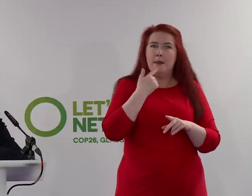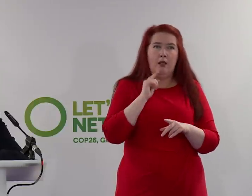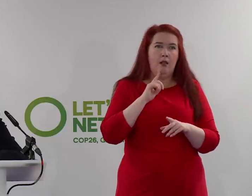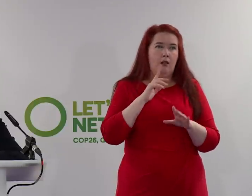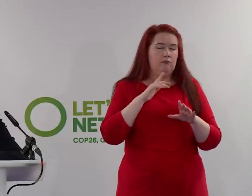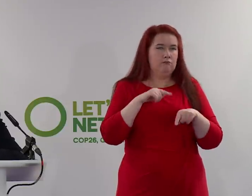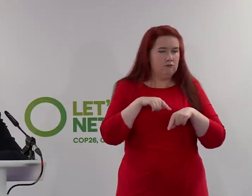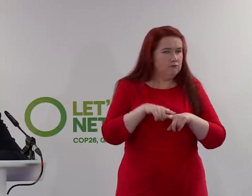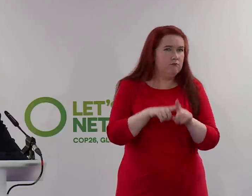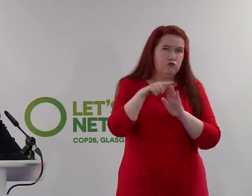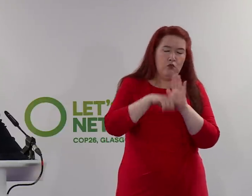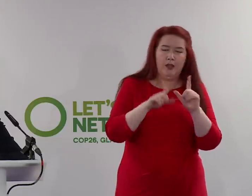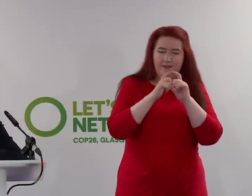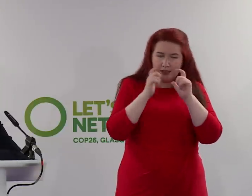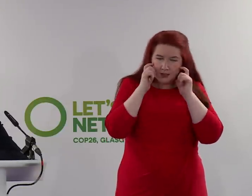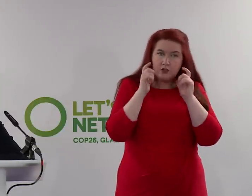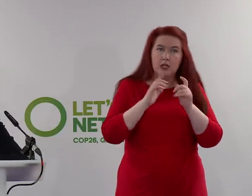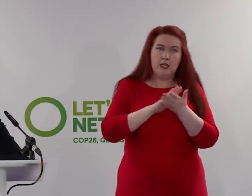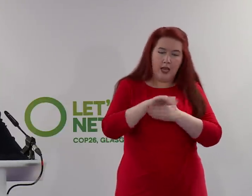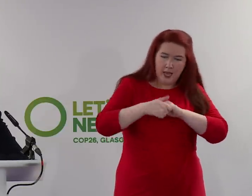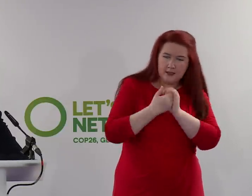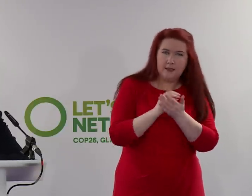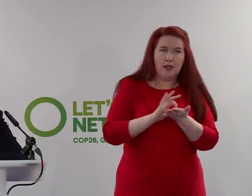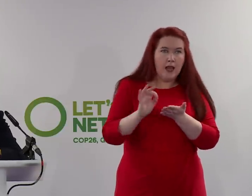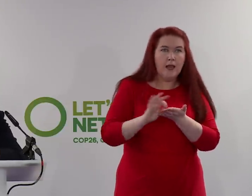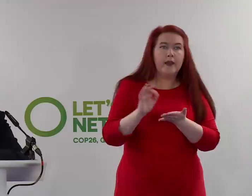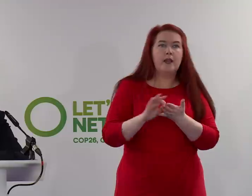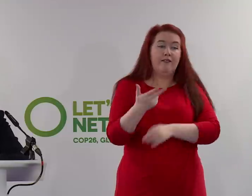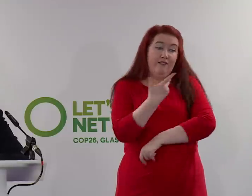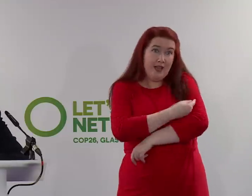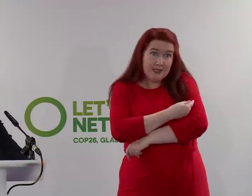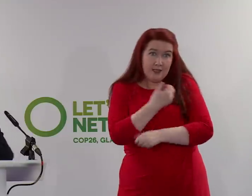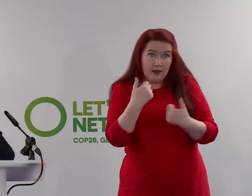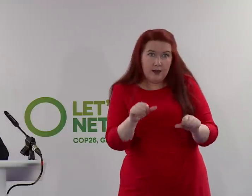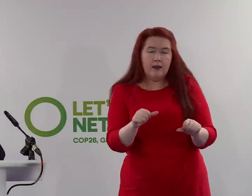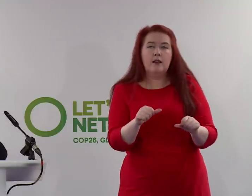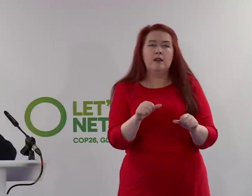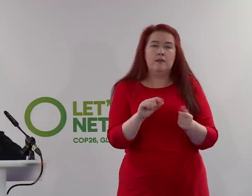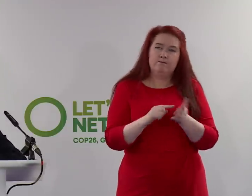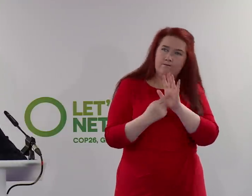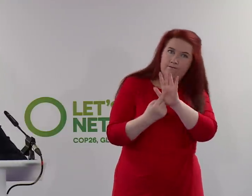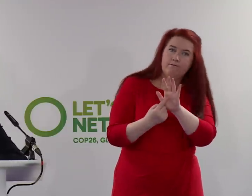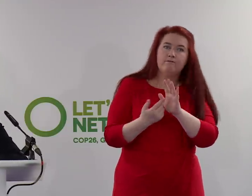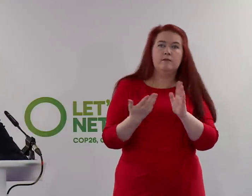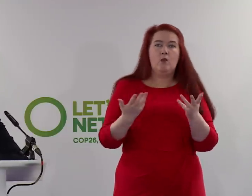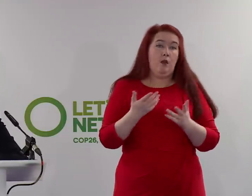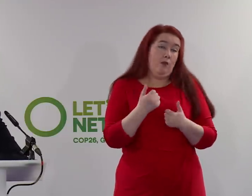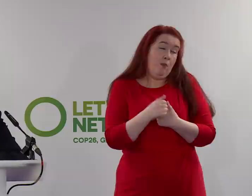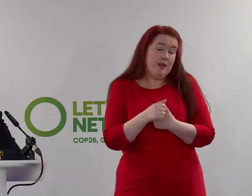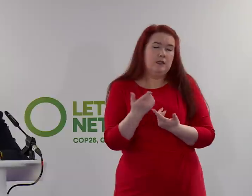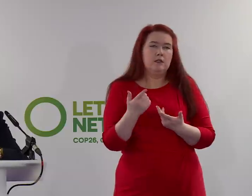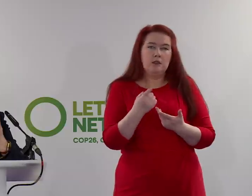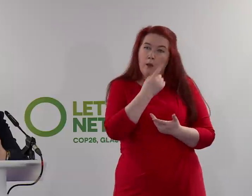all the mitigations like face coverings, hand hygiene, vaccination, showing where appropriate proof of